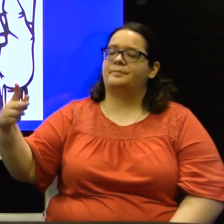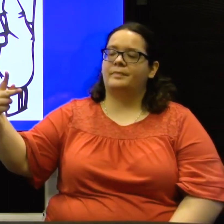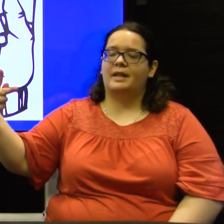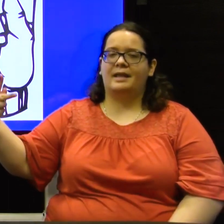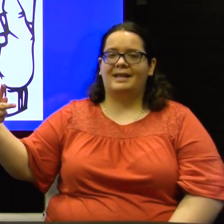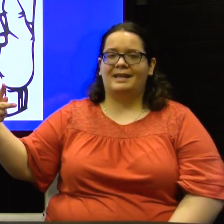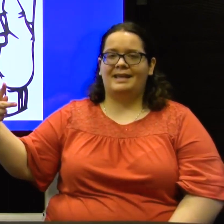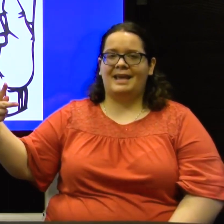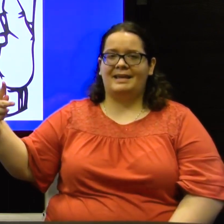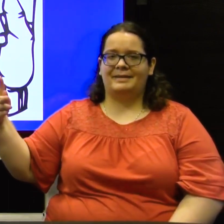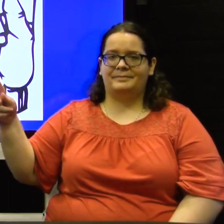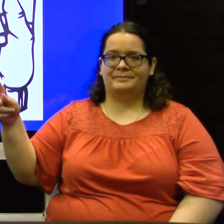K.